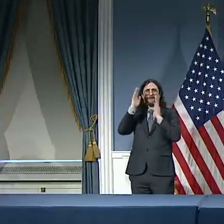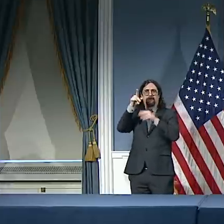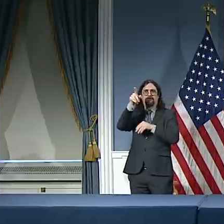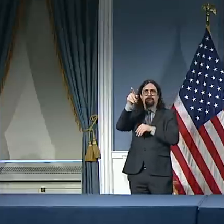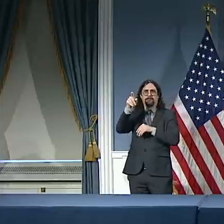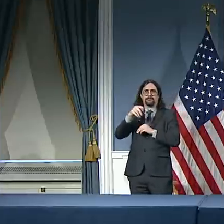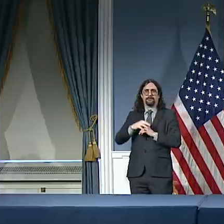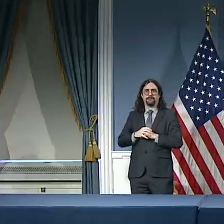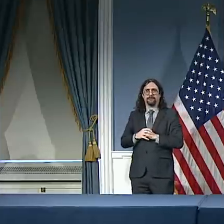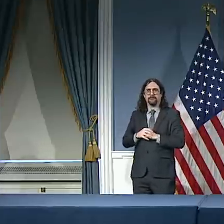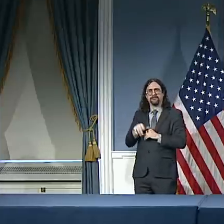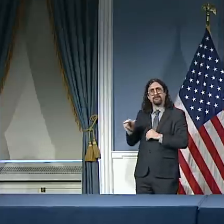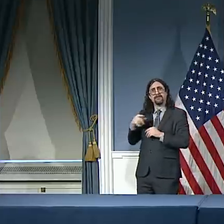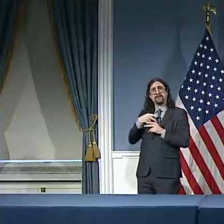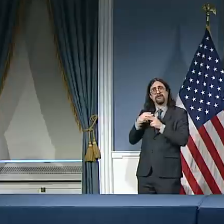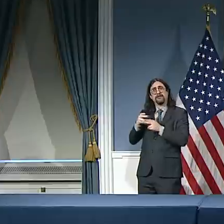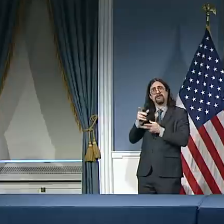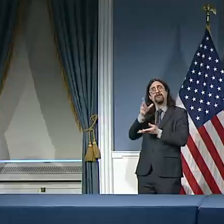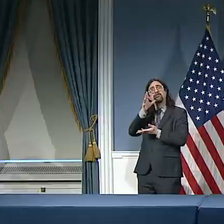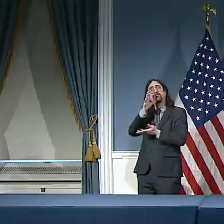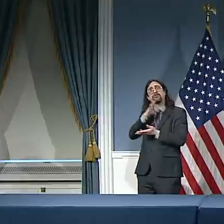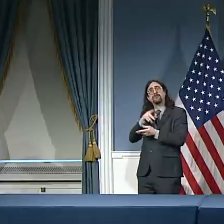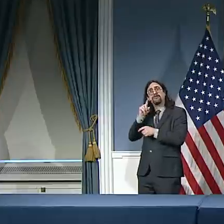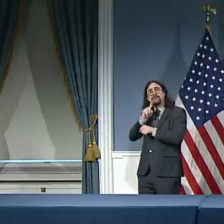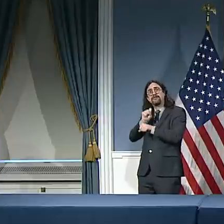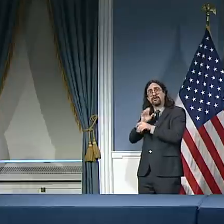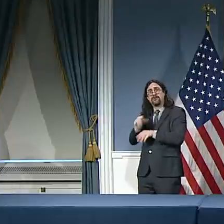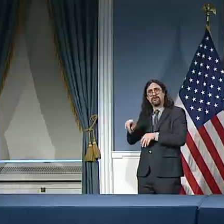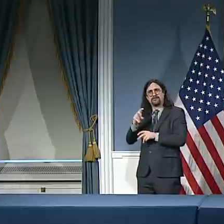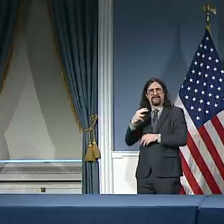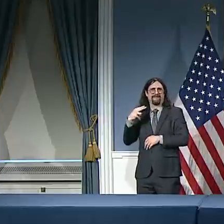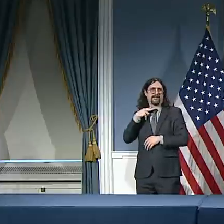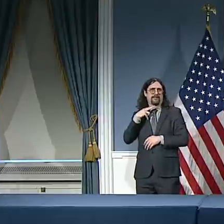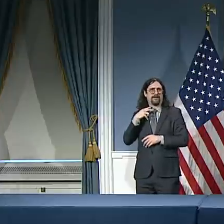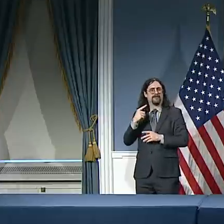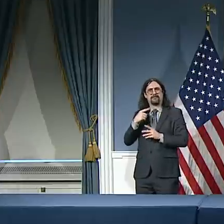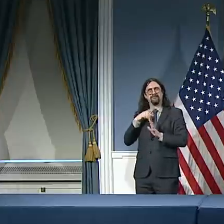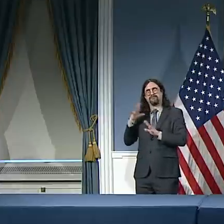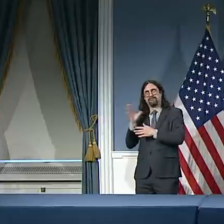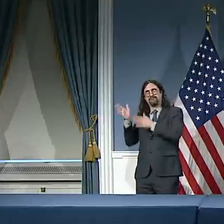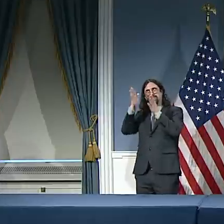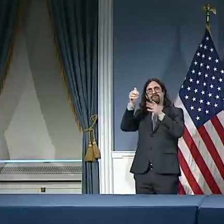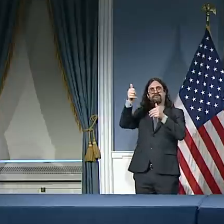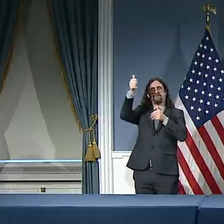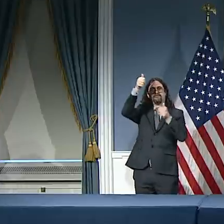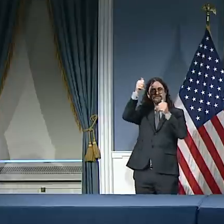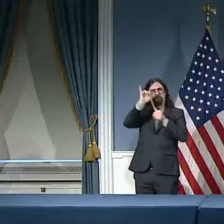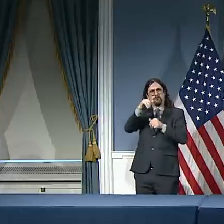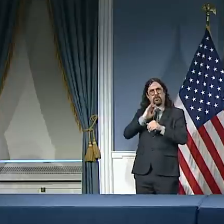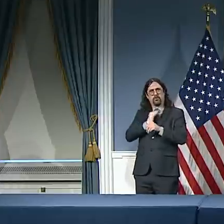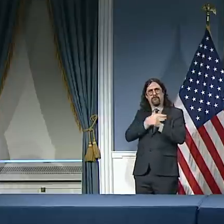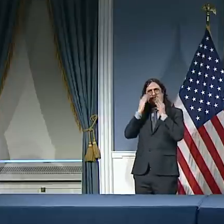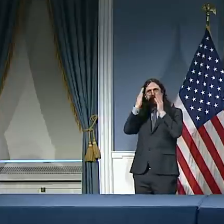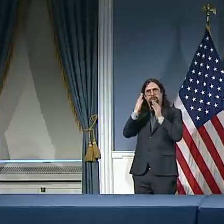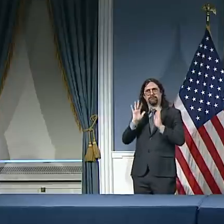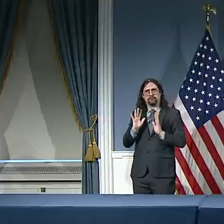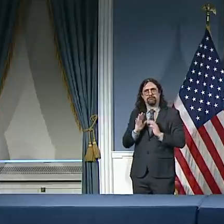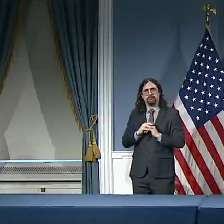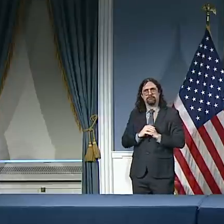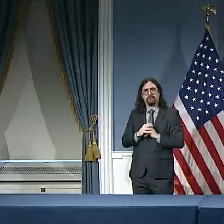that are forced many times to partake in these types of activities has plummeted over recent years.